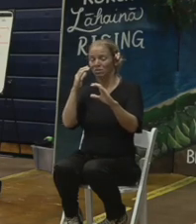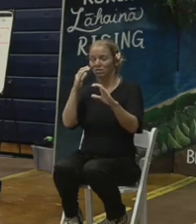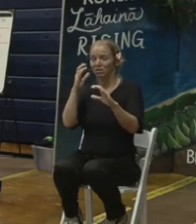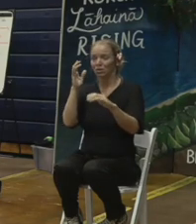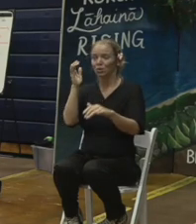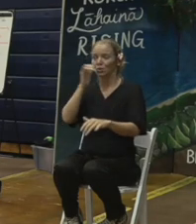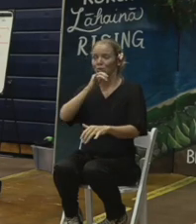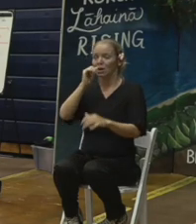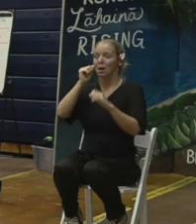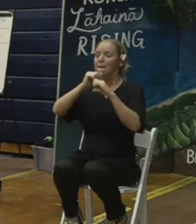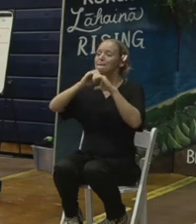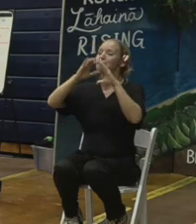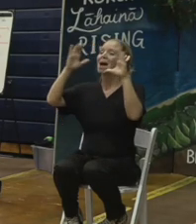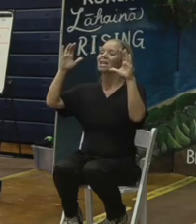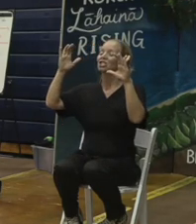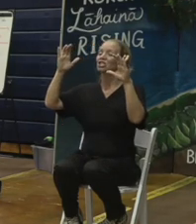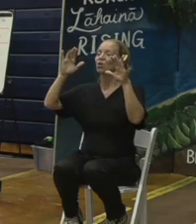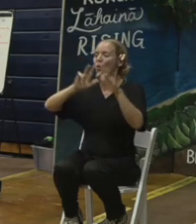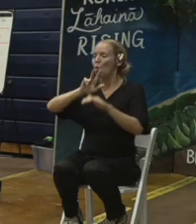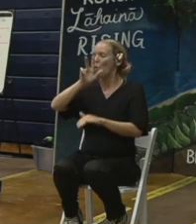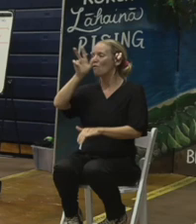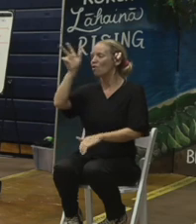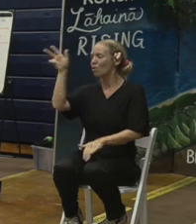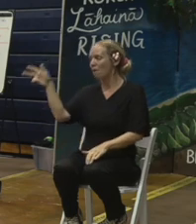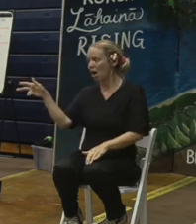going over the Pali, whale season.